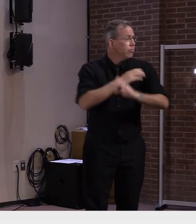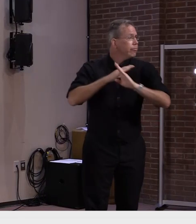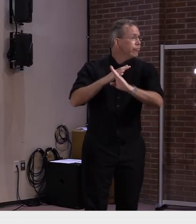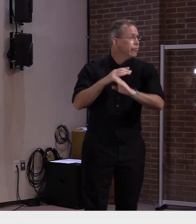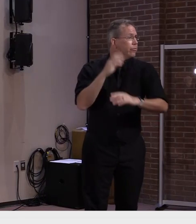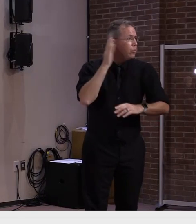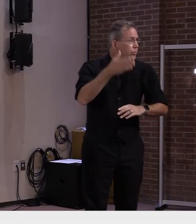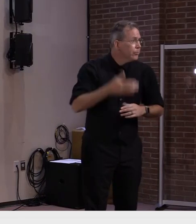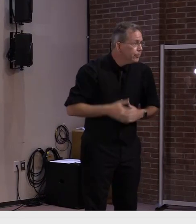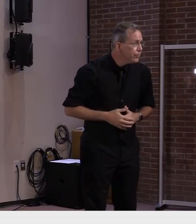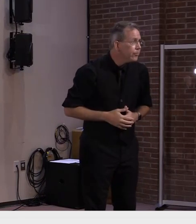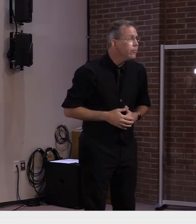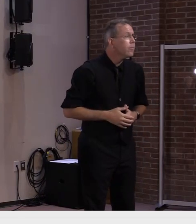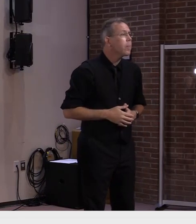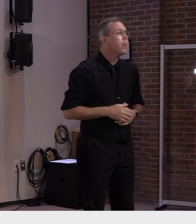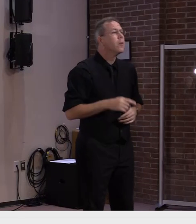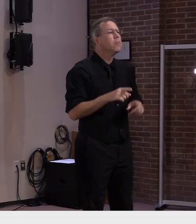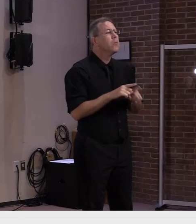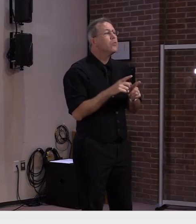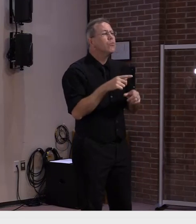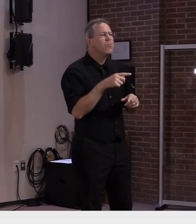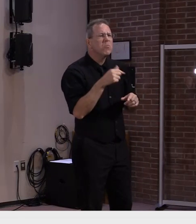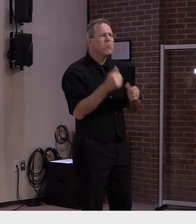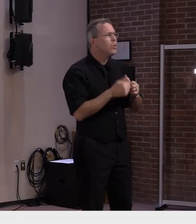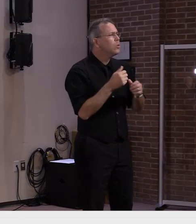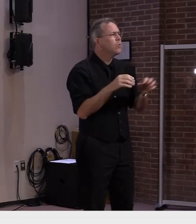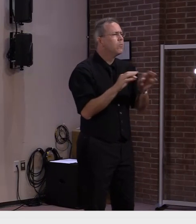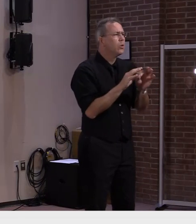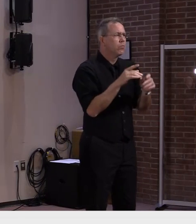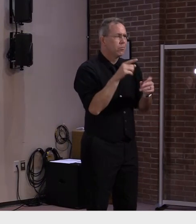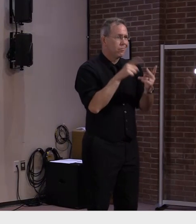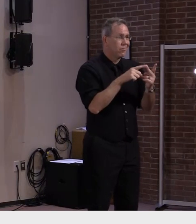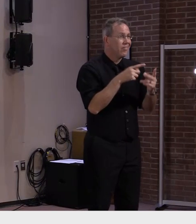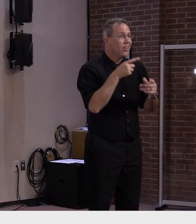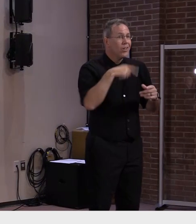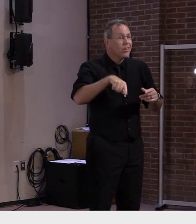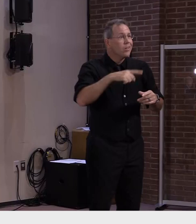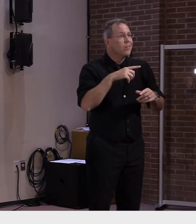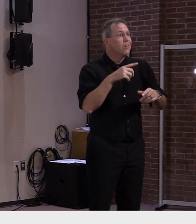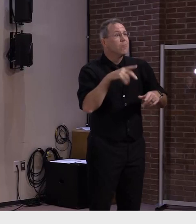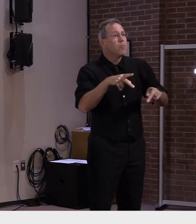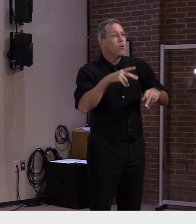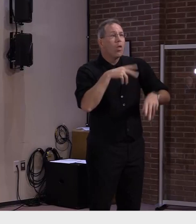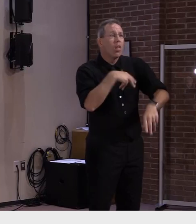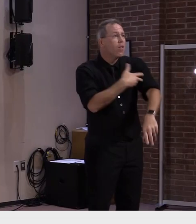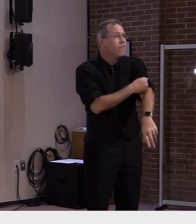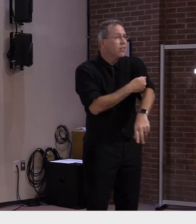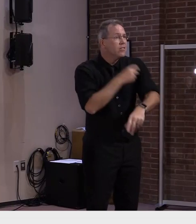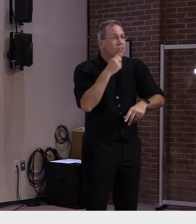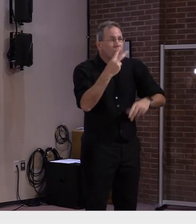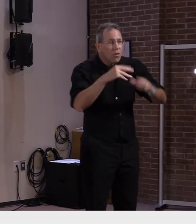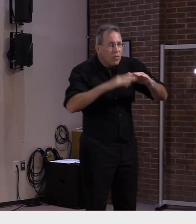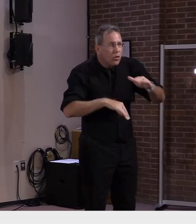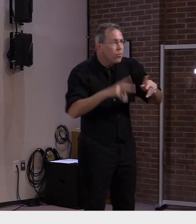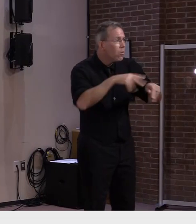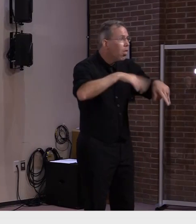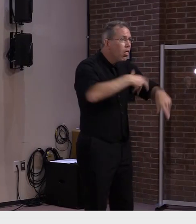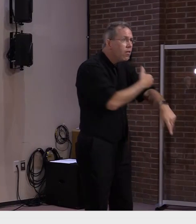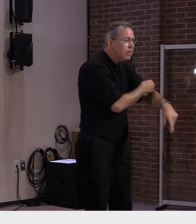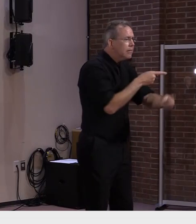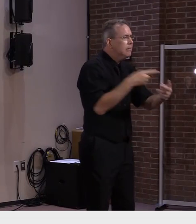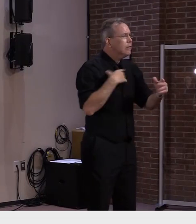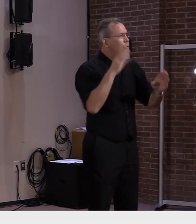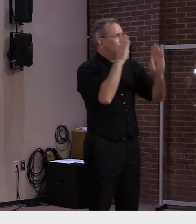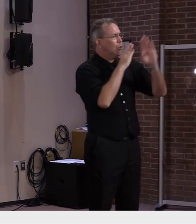the sooner you that you and or your eligible family members get a first dose the closer you'll be to